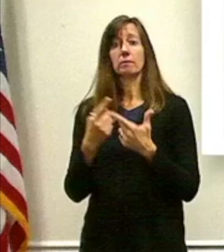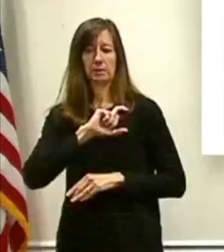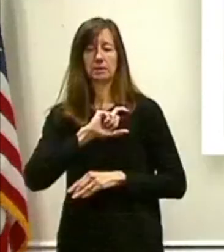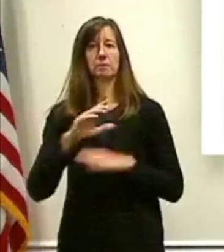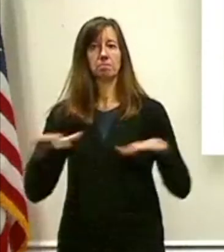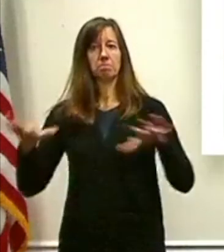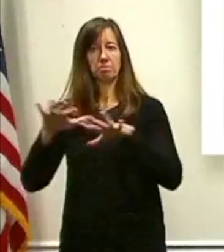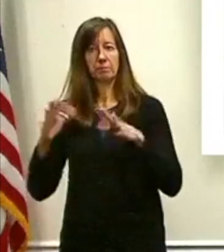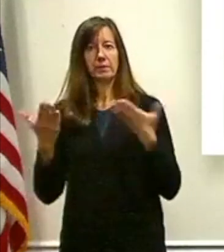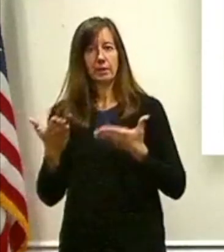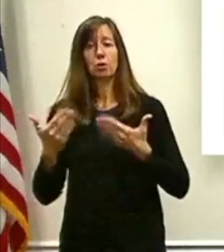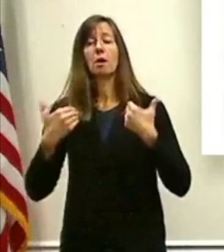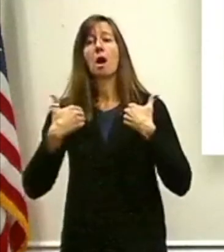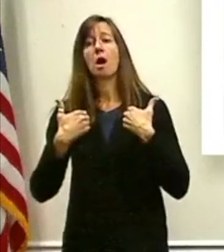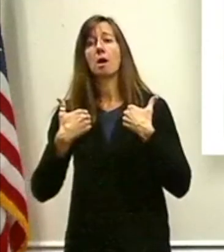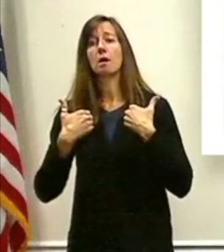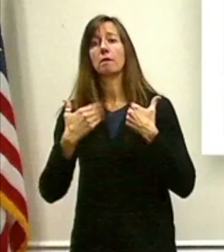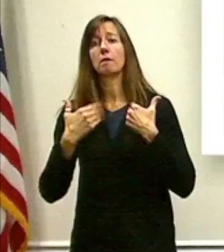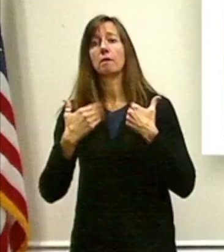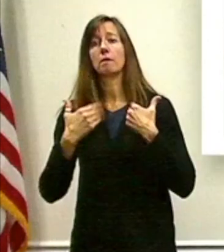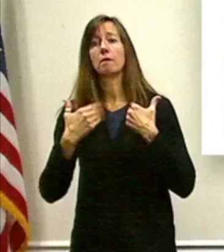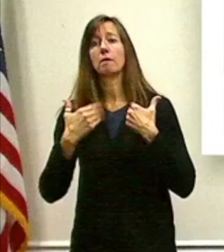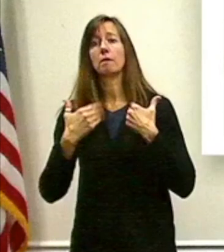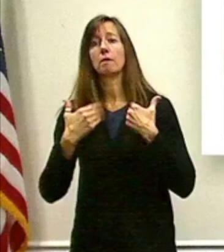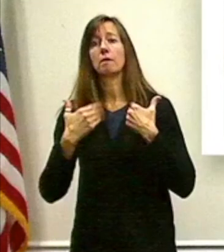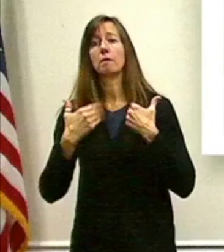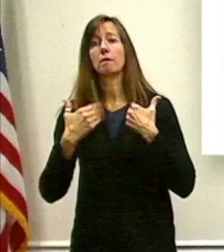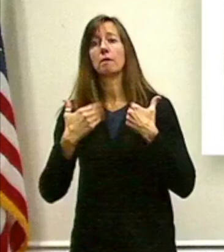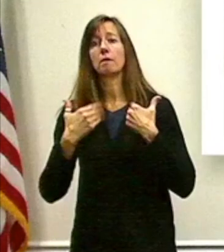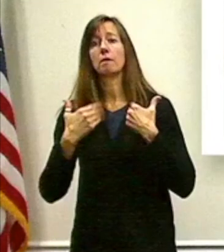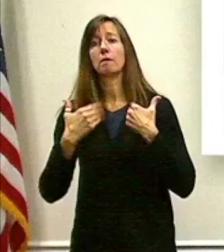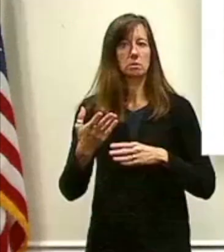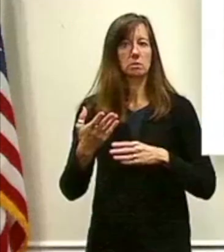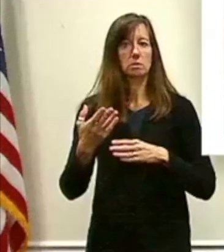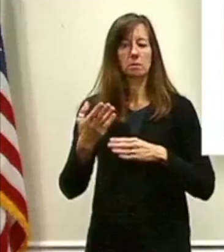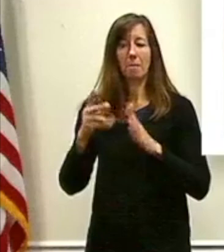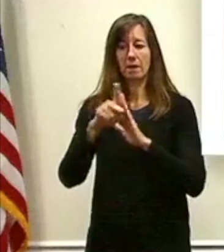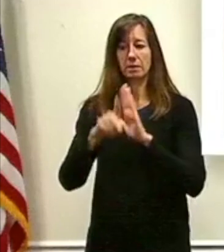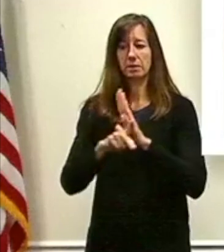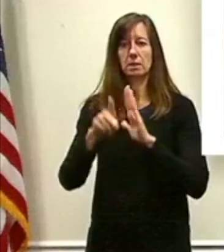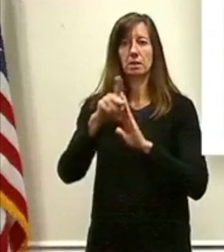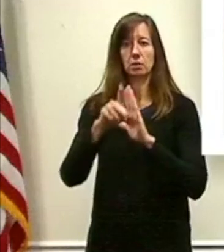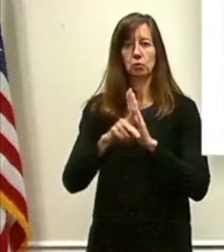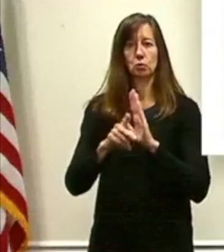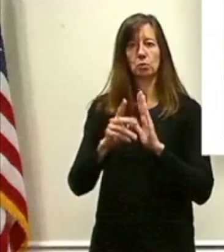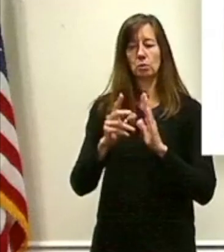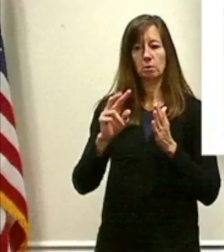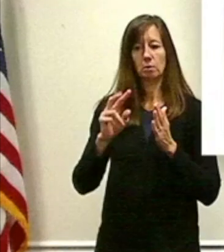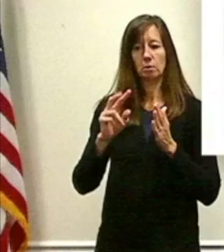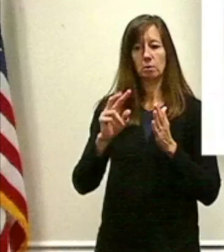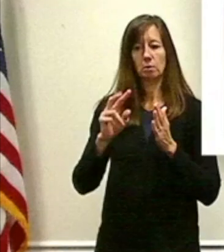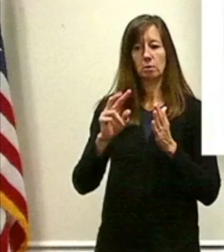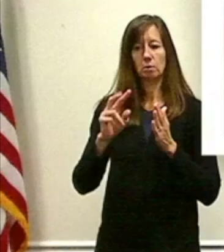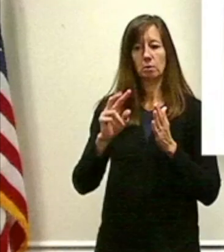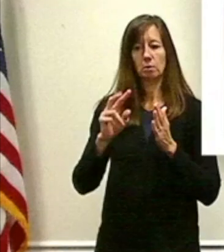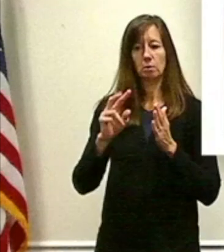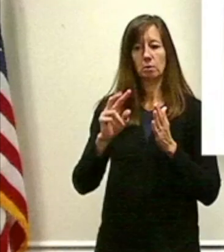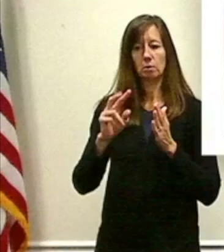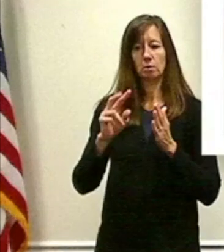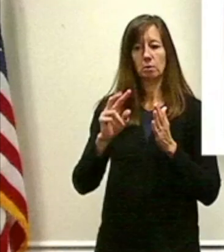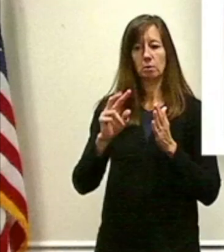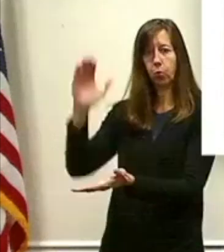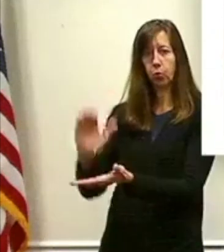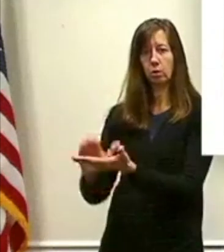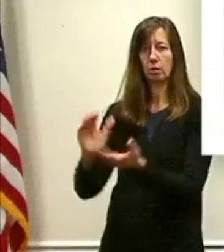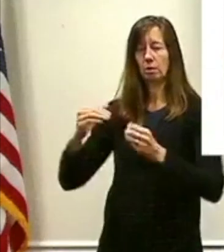that govern the use of force to de-escalate situations. So when you marry sort of a non